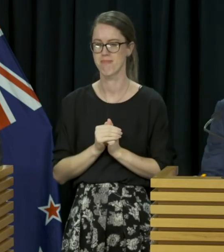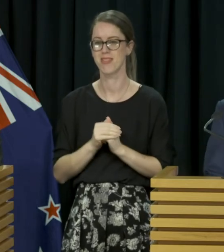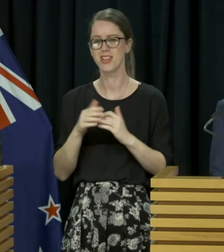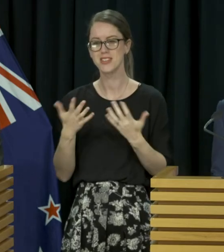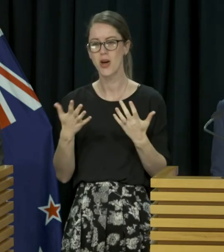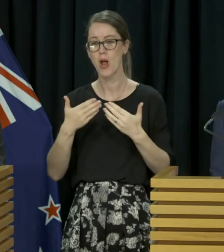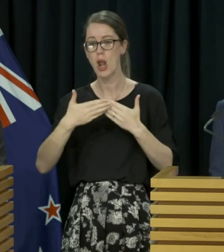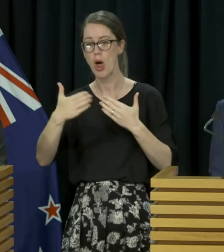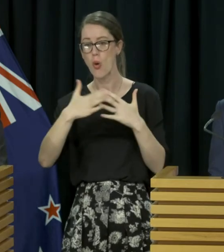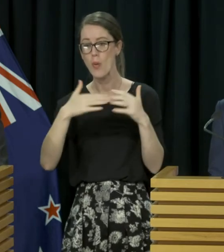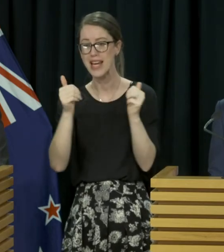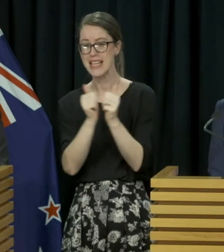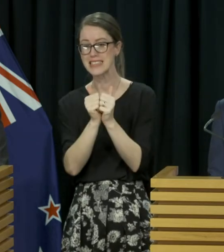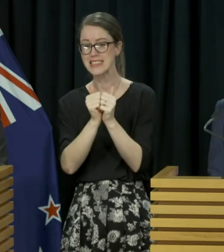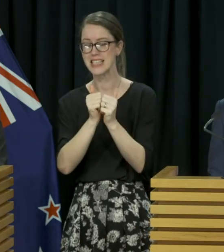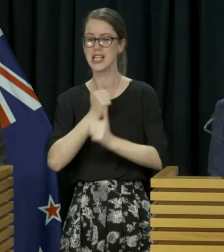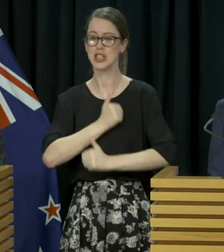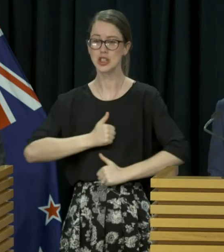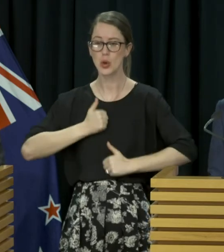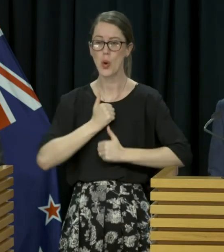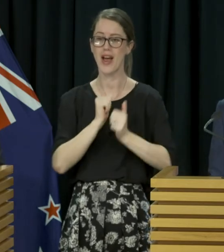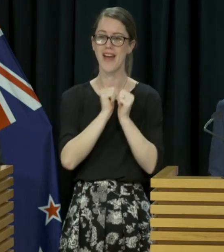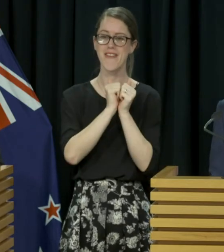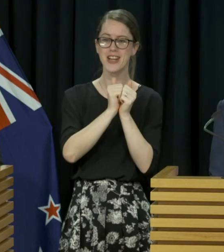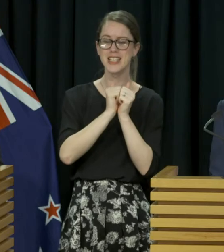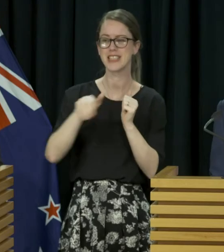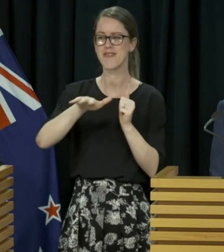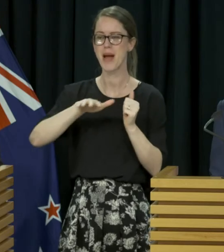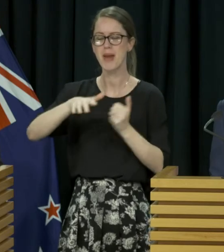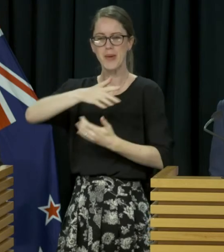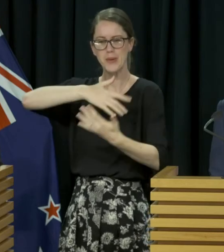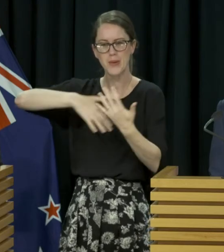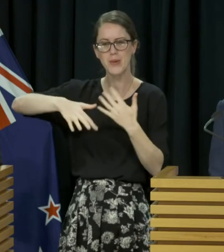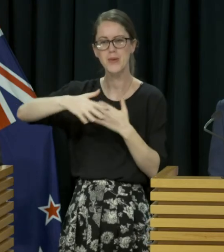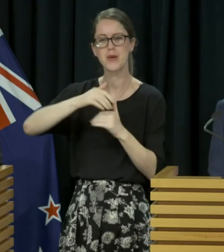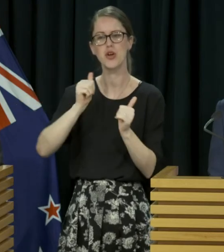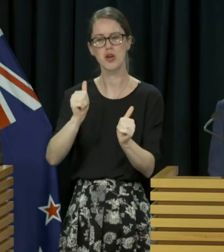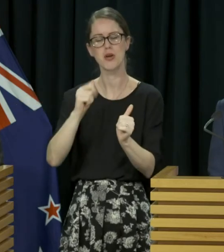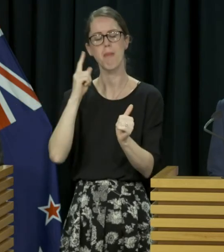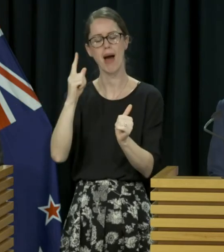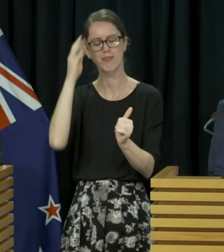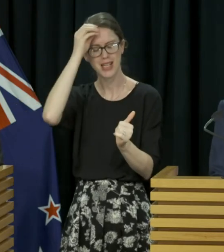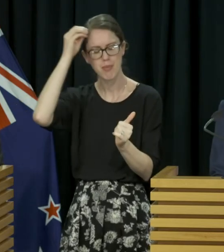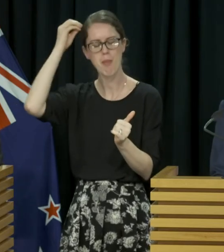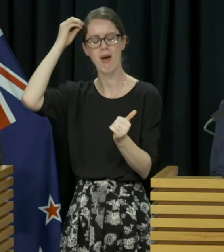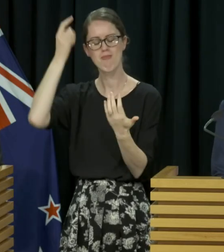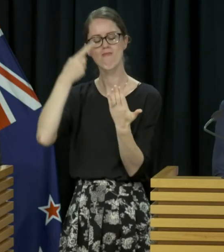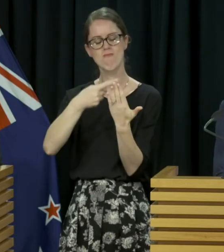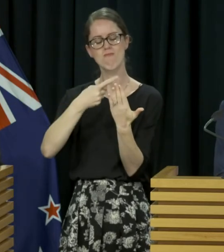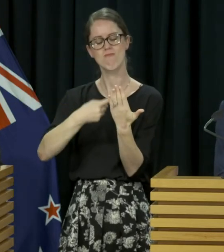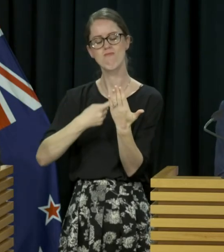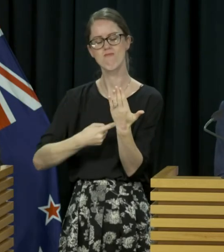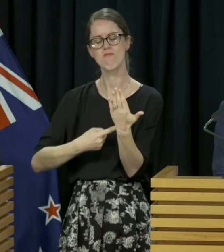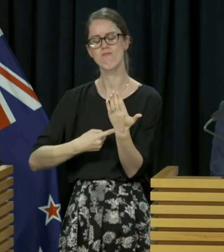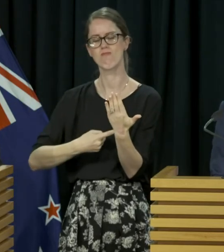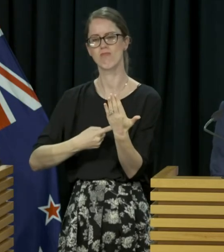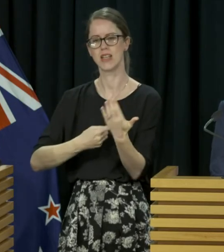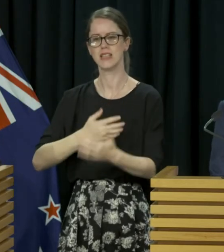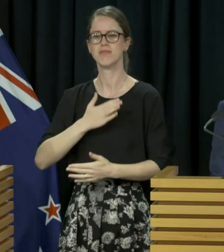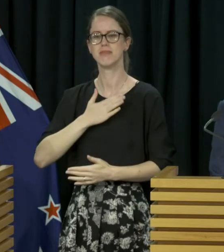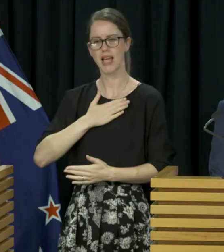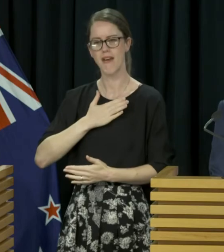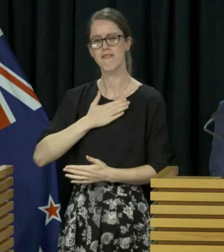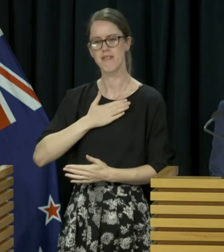enjoy your long labour weekend with your friends and your family, but keep yourself and the community safe by being COVID